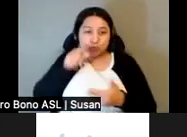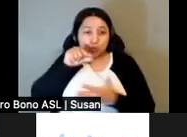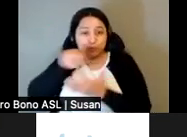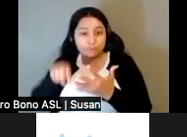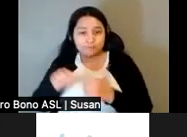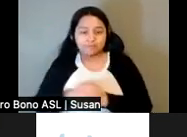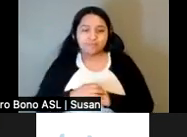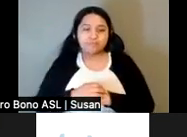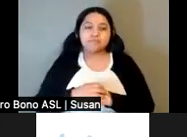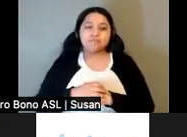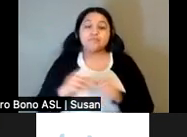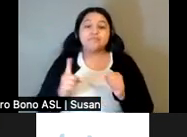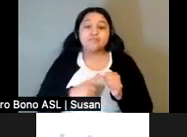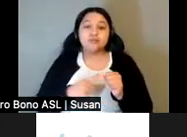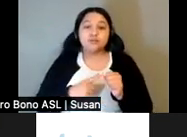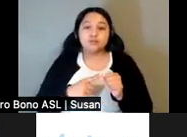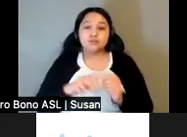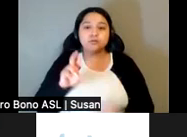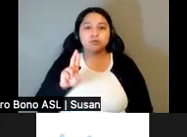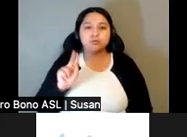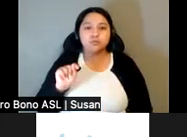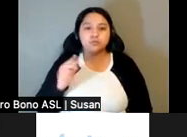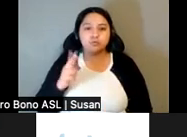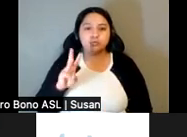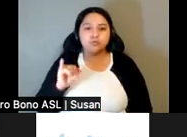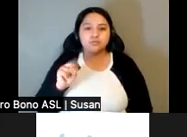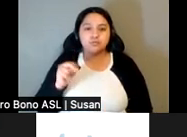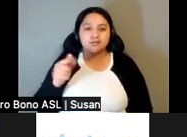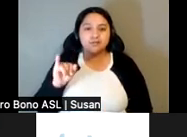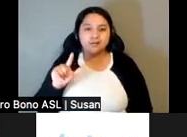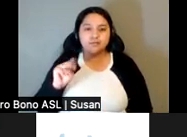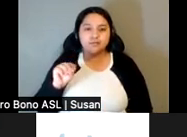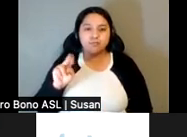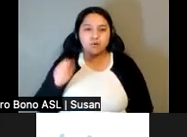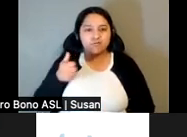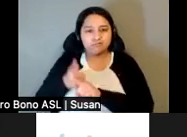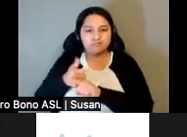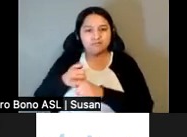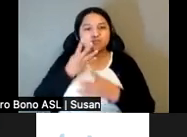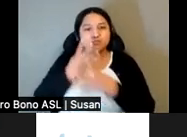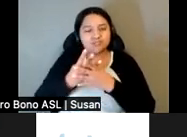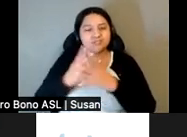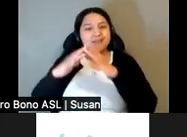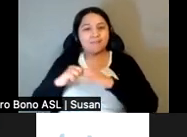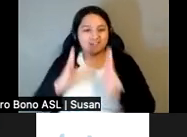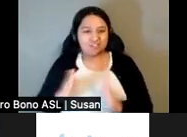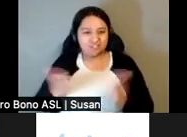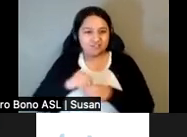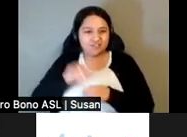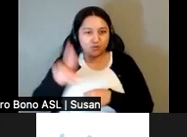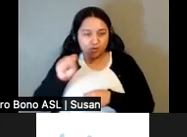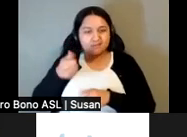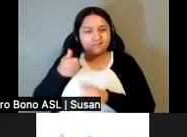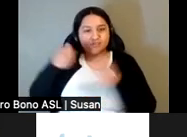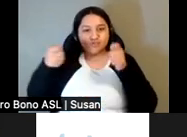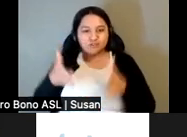First, we will be introducing Ruth Wilson Gilmore, one of the leading prison abolitionists in the United States. She is the director for the Center